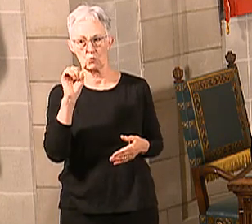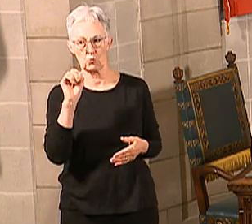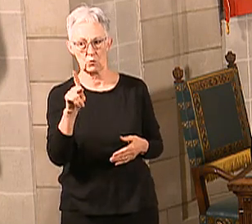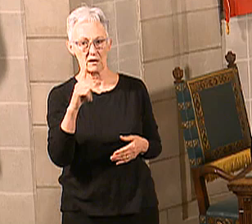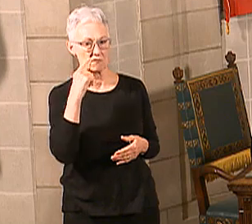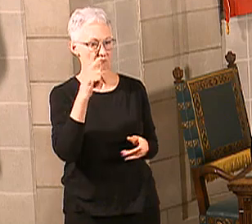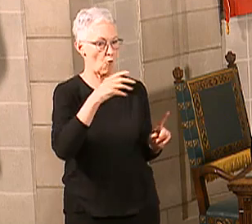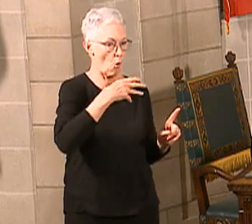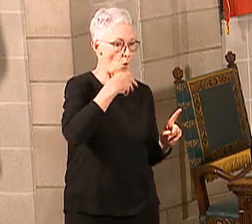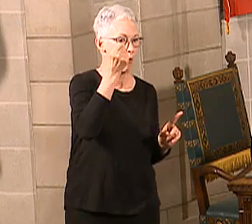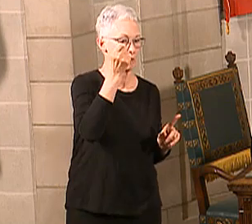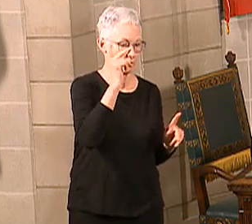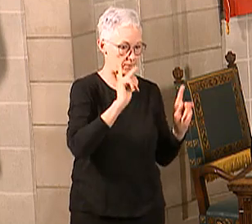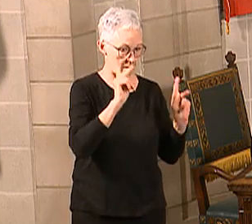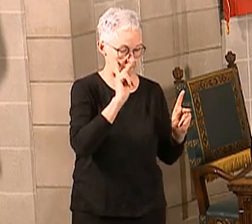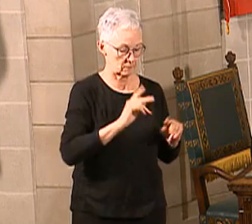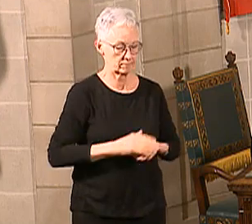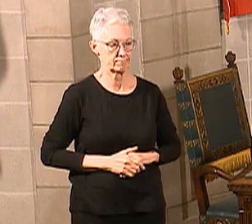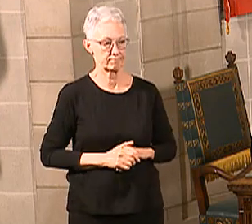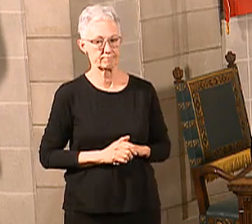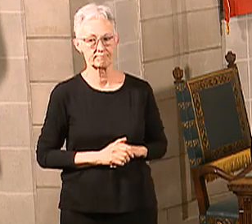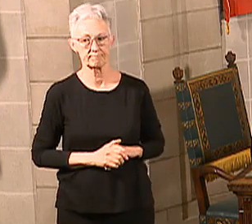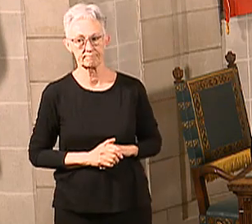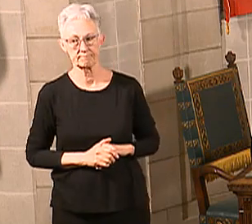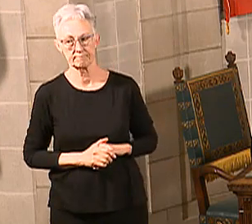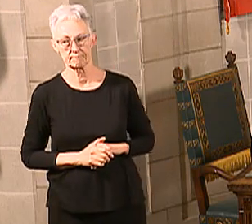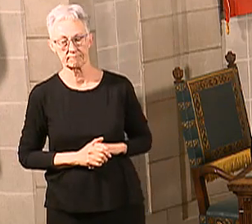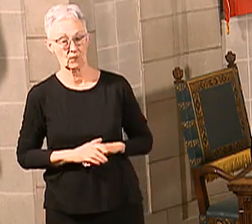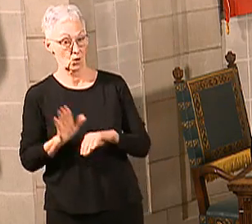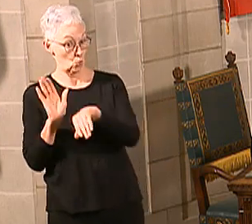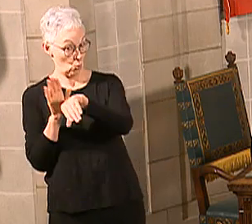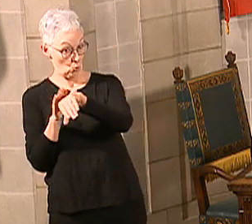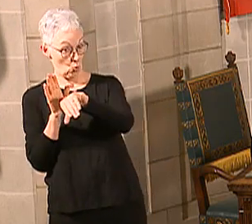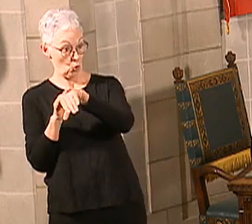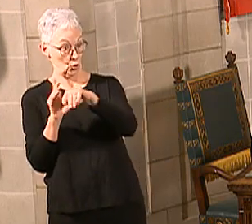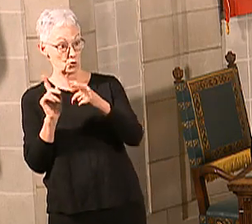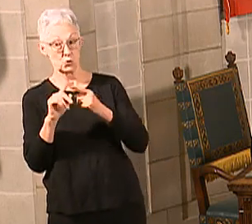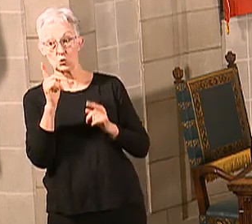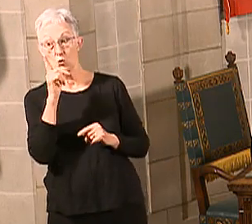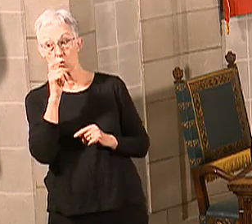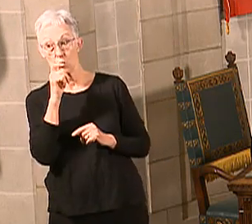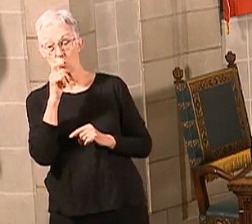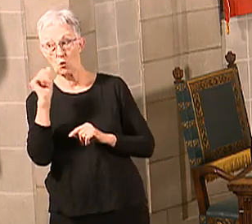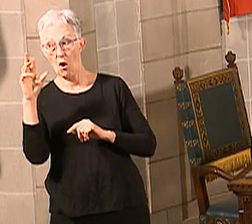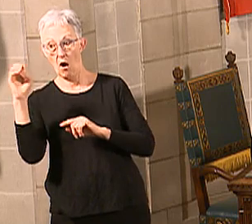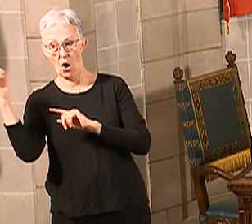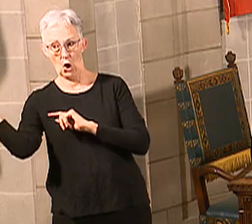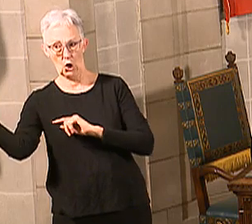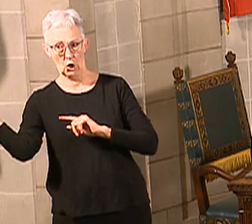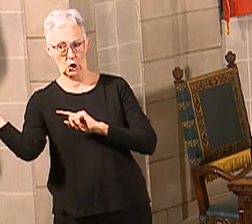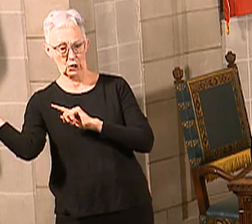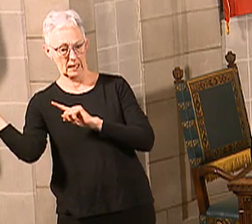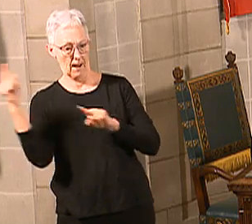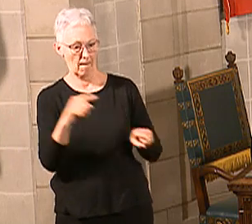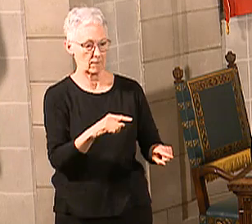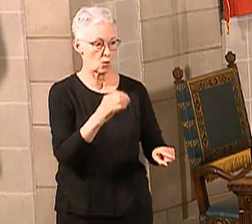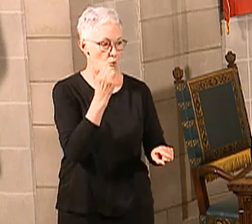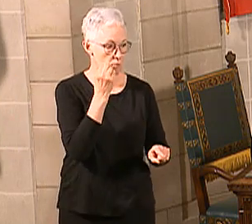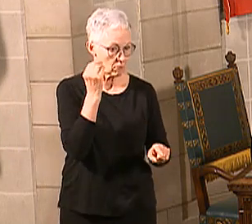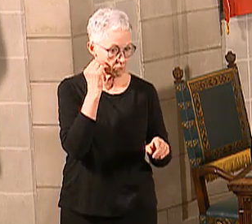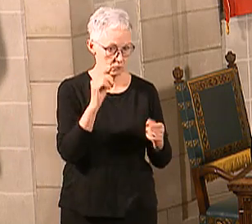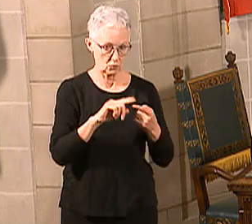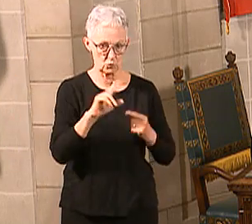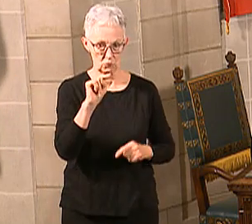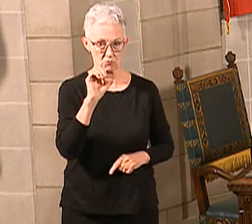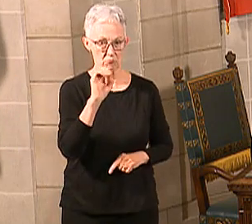Second, let me say a word to the people who are traveling to Nebraska. This includes our many snowbirds who are returning now that the signs of spring are showing up.